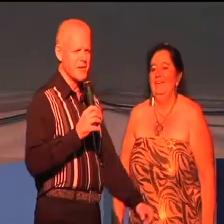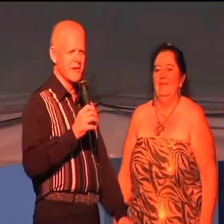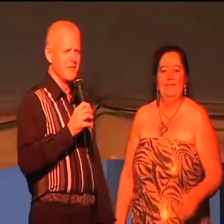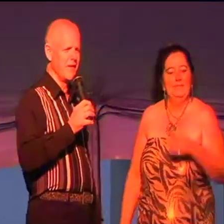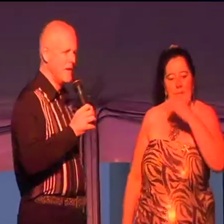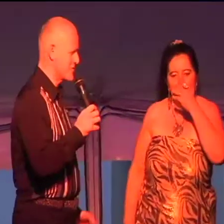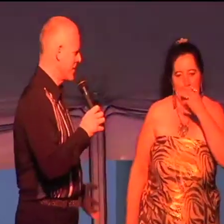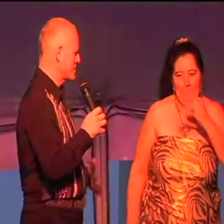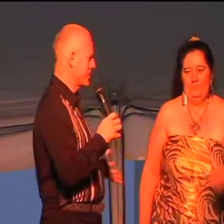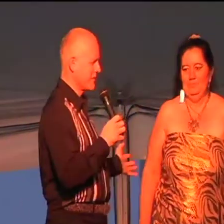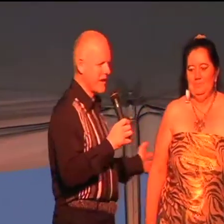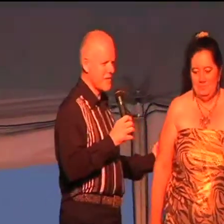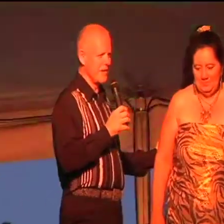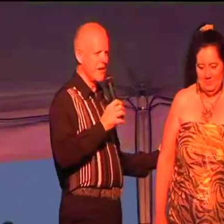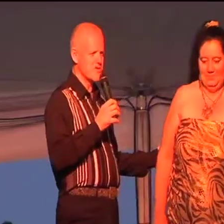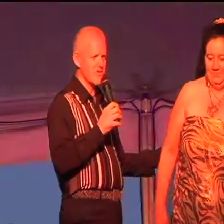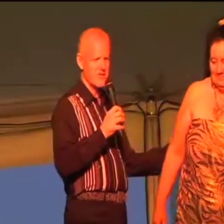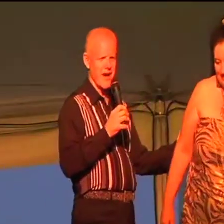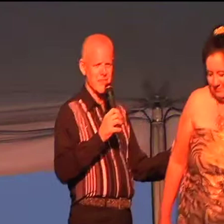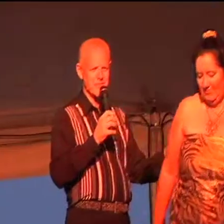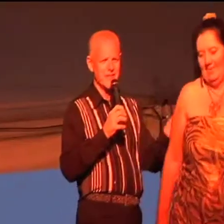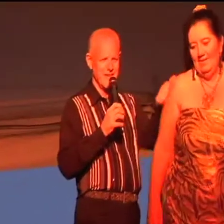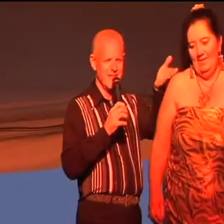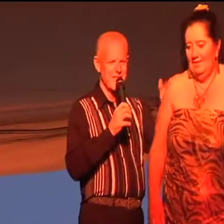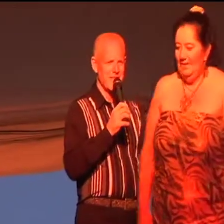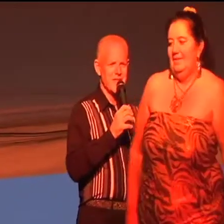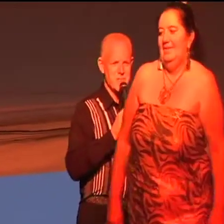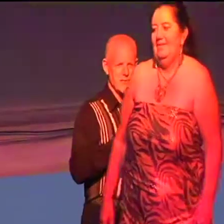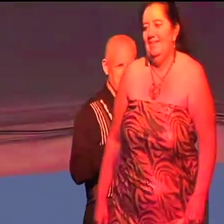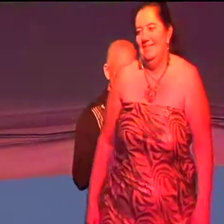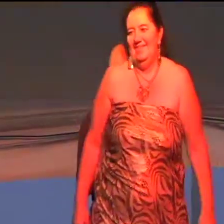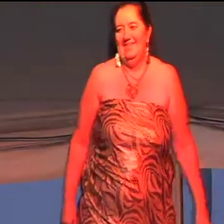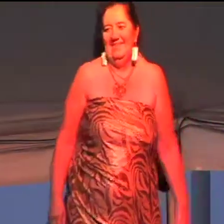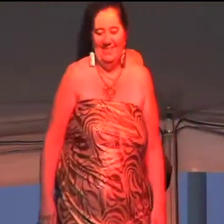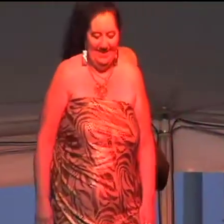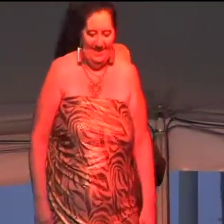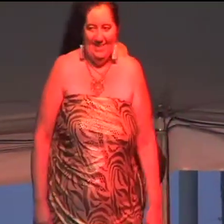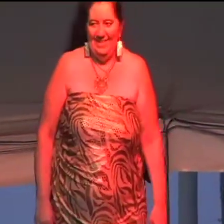and gentlemen, put your hands together for Cathy as she signs this particular song. Thank you.